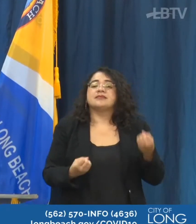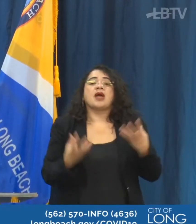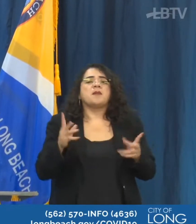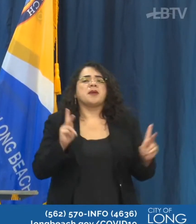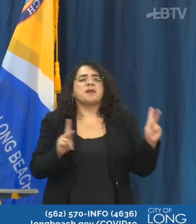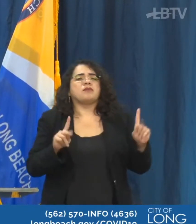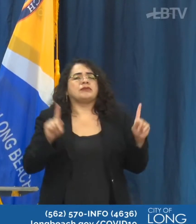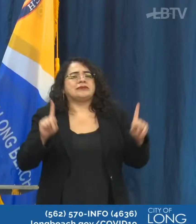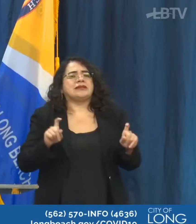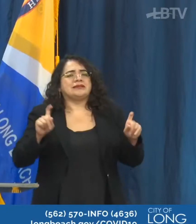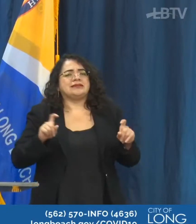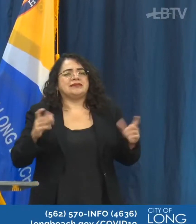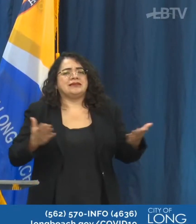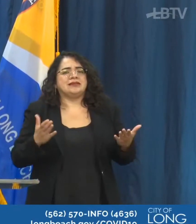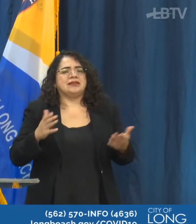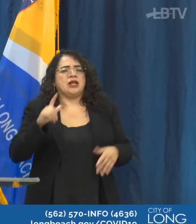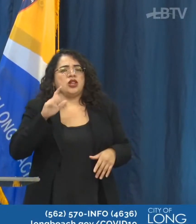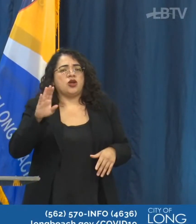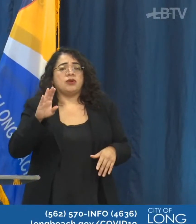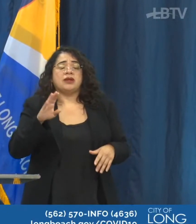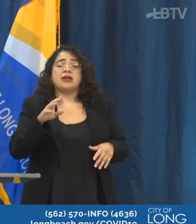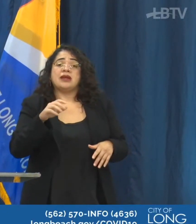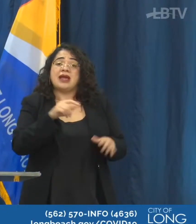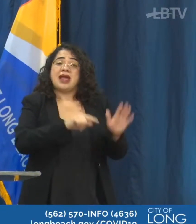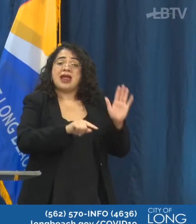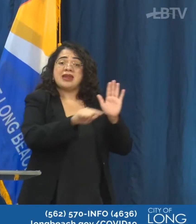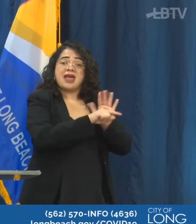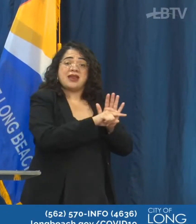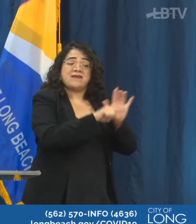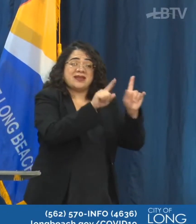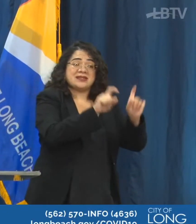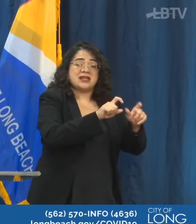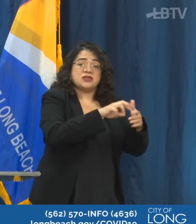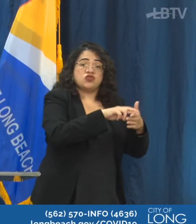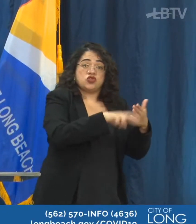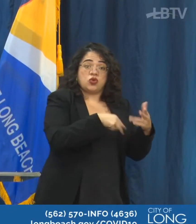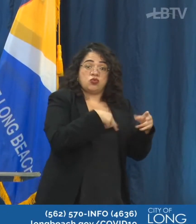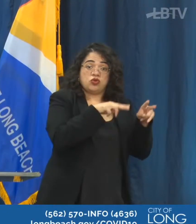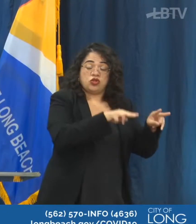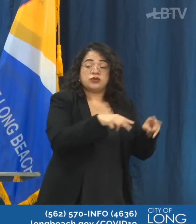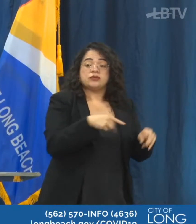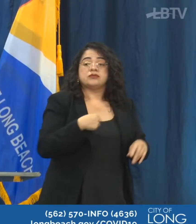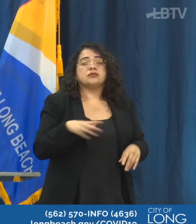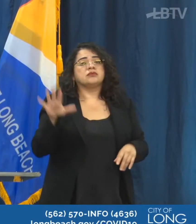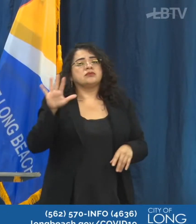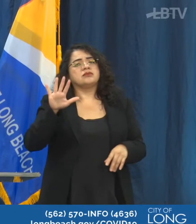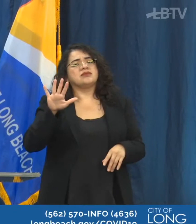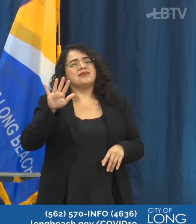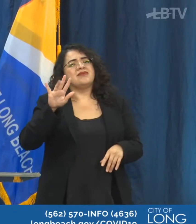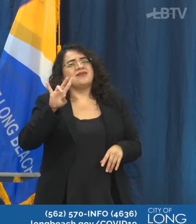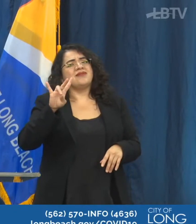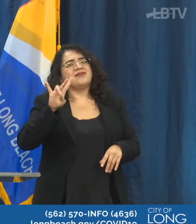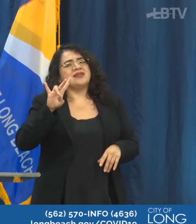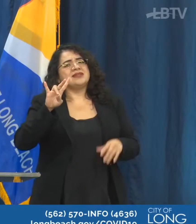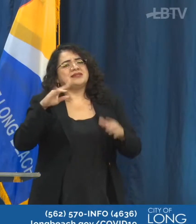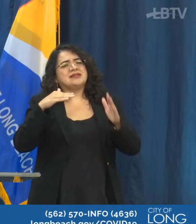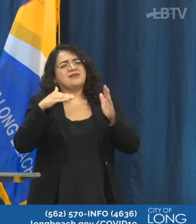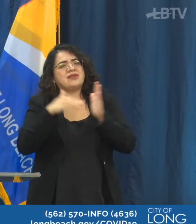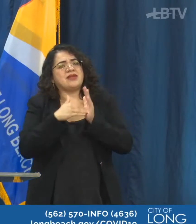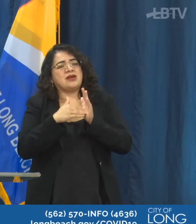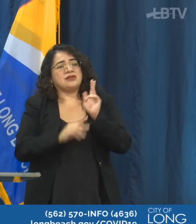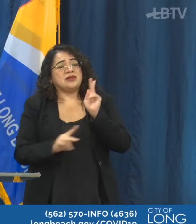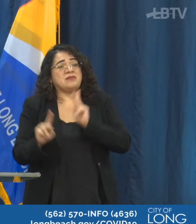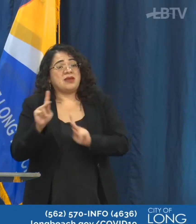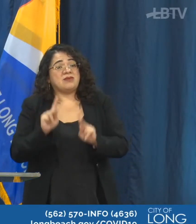so far? And do we track negative test results as well? We do. So we have had about 57,000 people tested